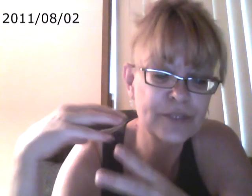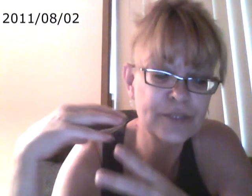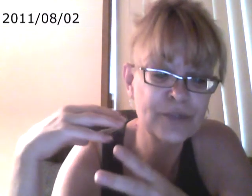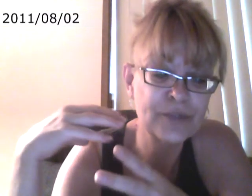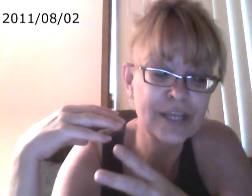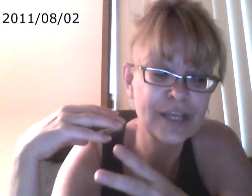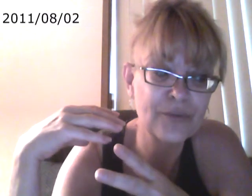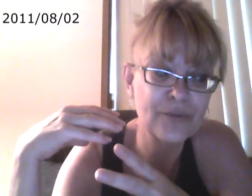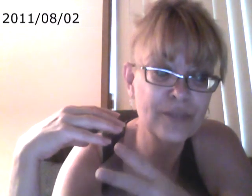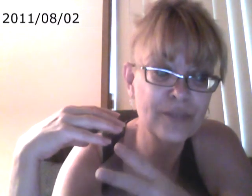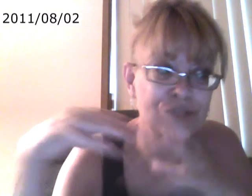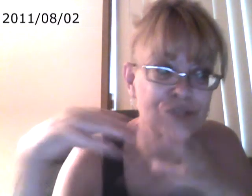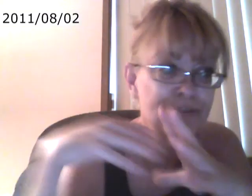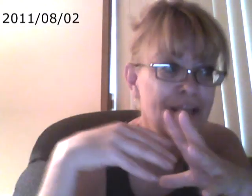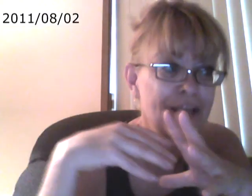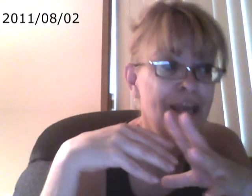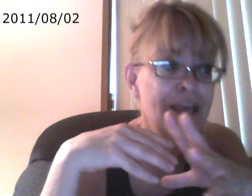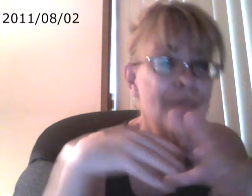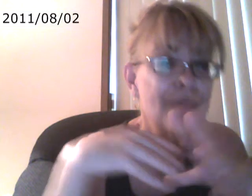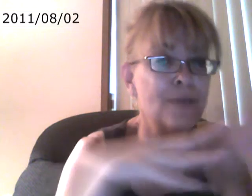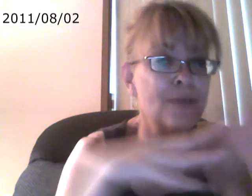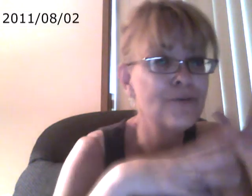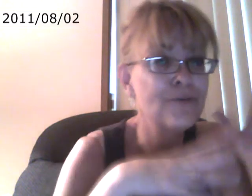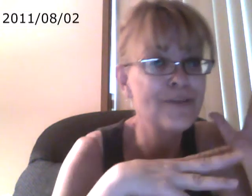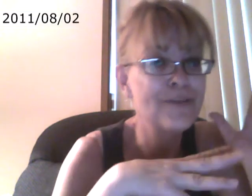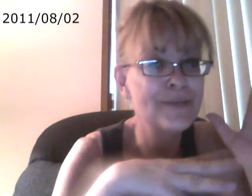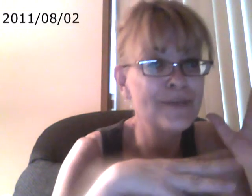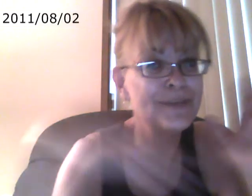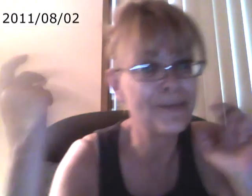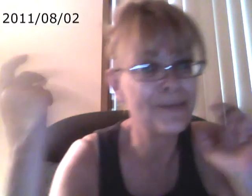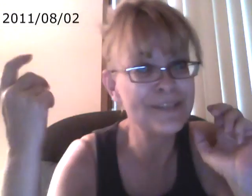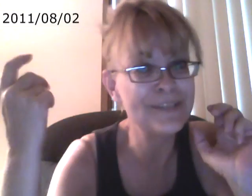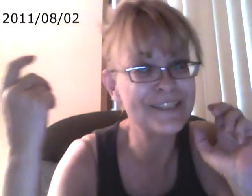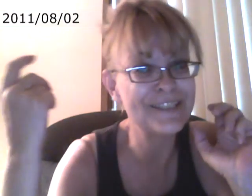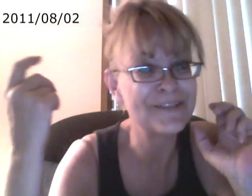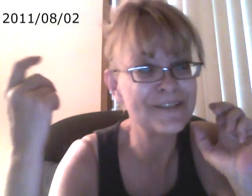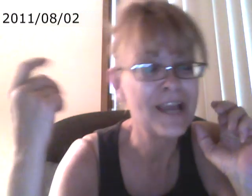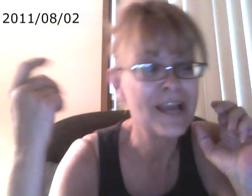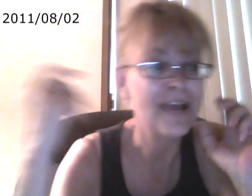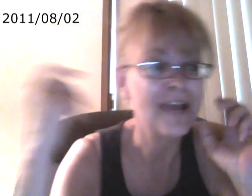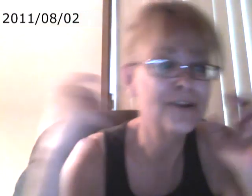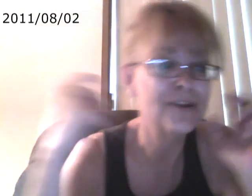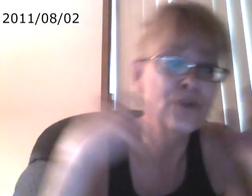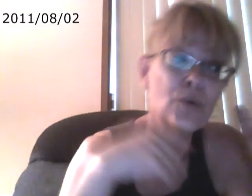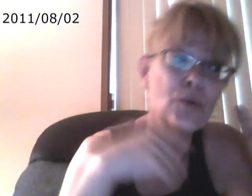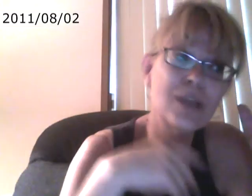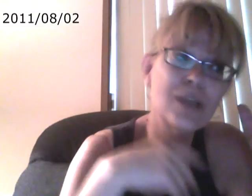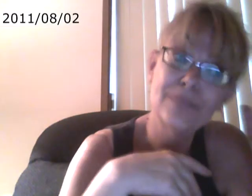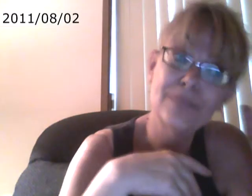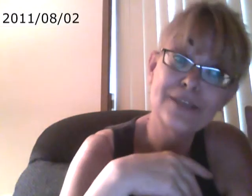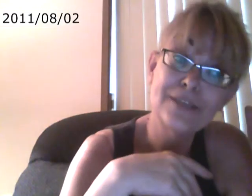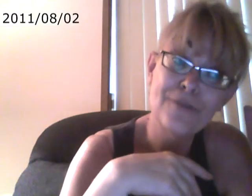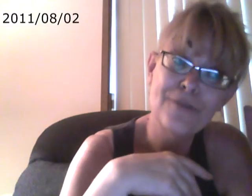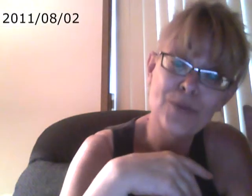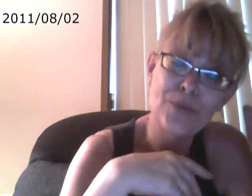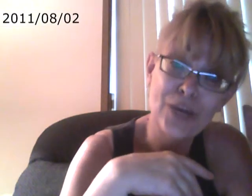communicate with me. So they're like, make it work for other people and then we'll listen to you. Uh, you know, if it, plus they want me working.